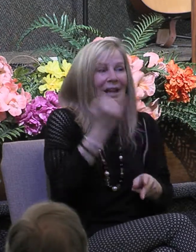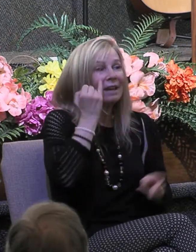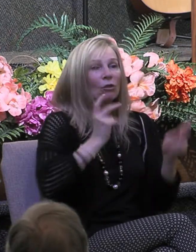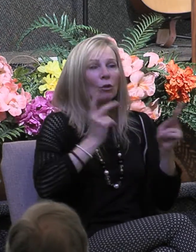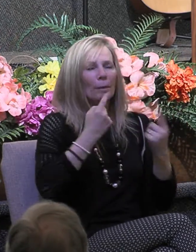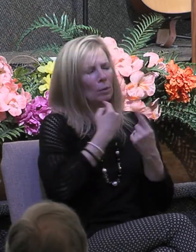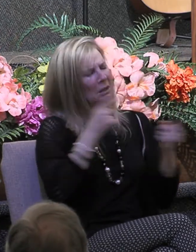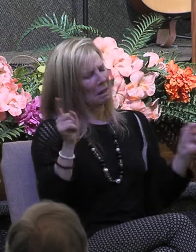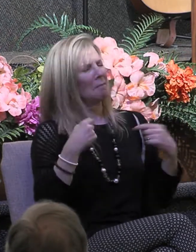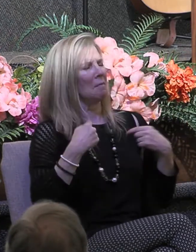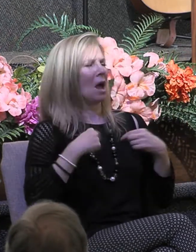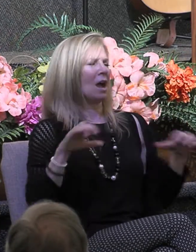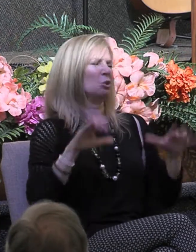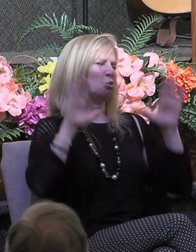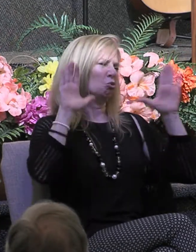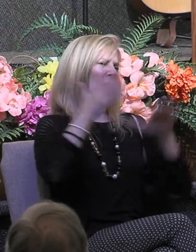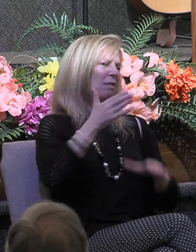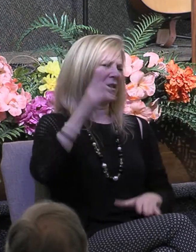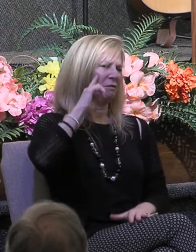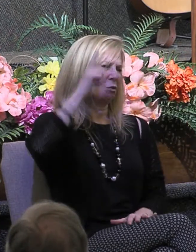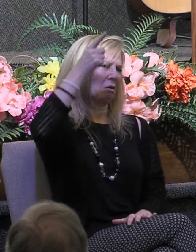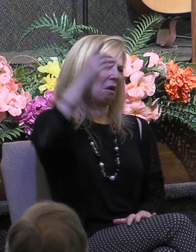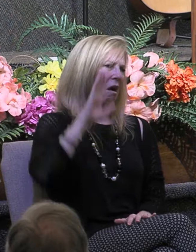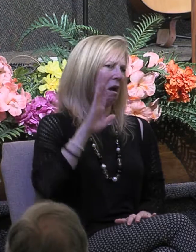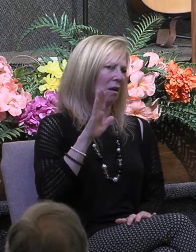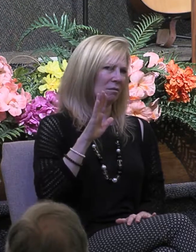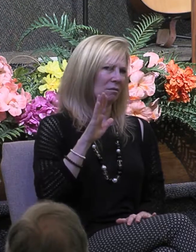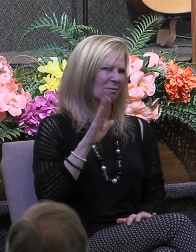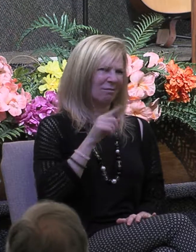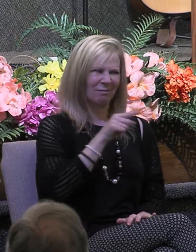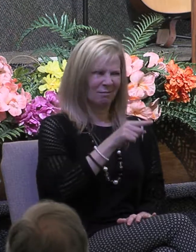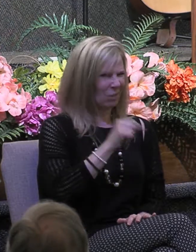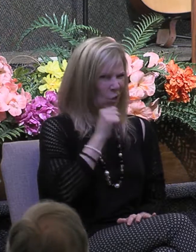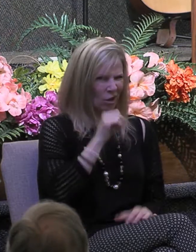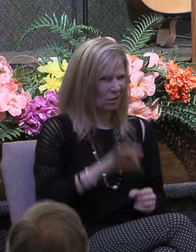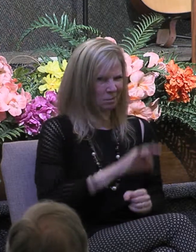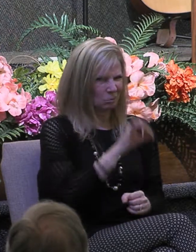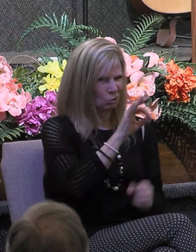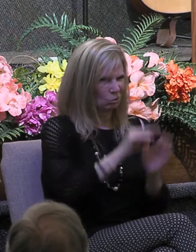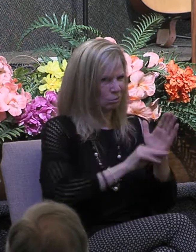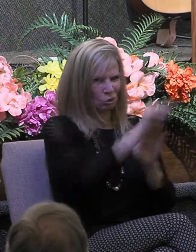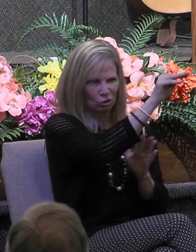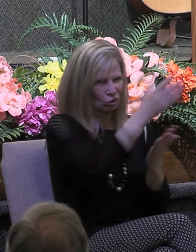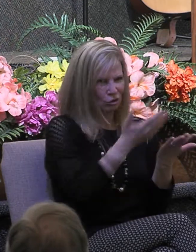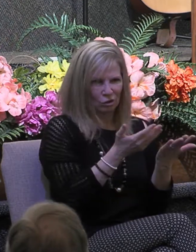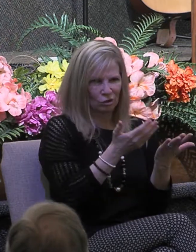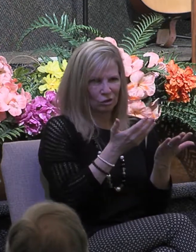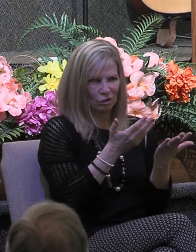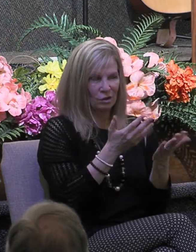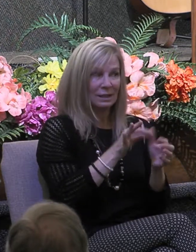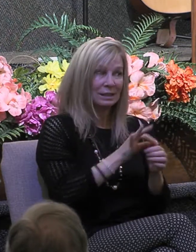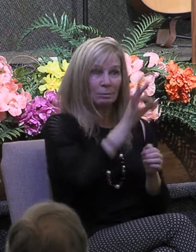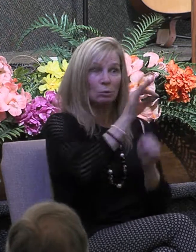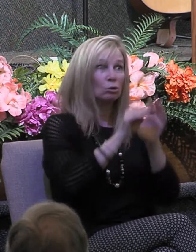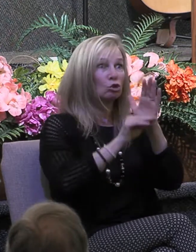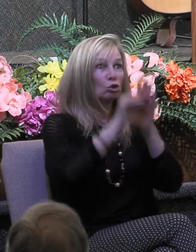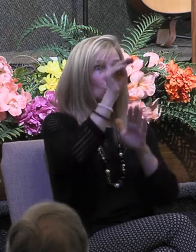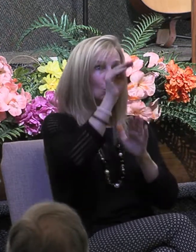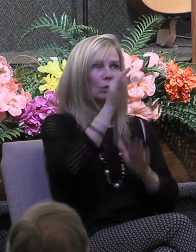who boast about these things they are not spiritual giants those who are spiritual giants are humble they don't boast